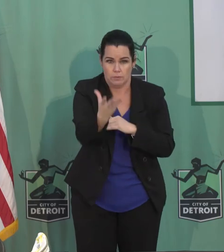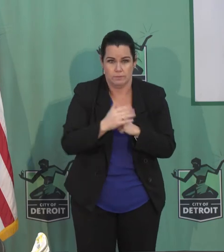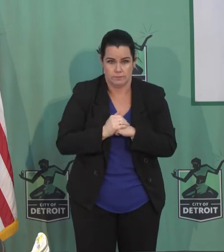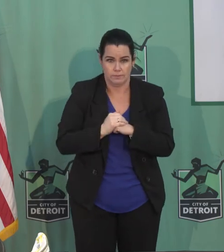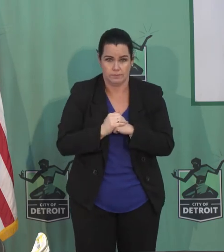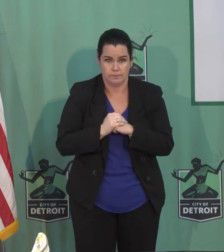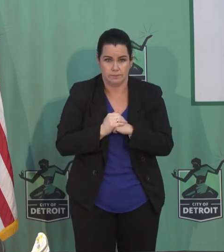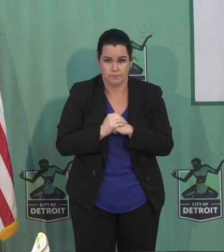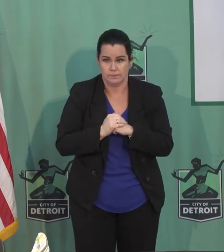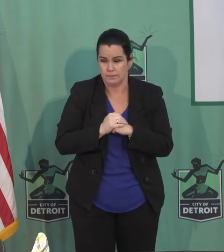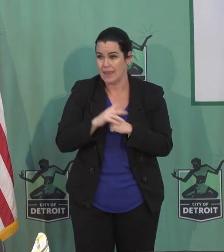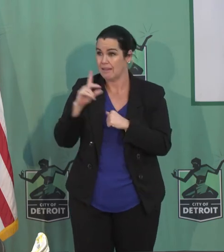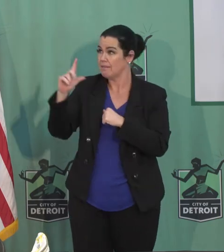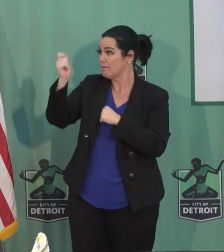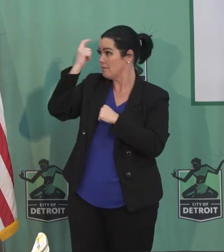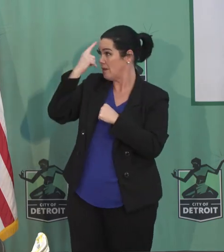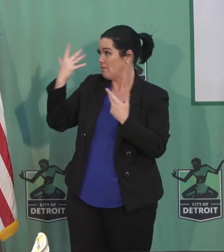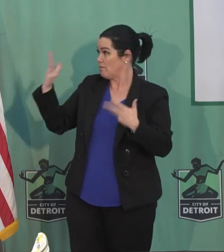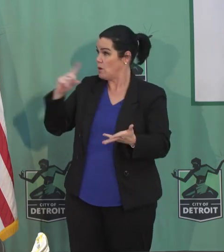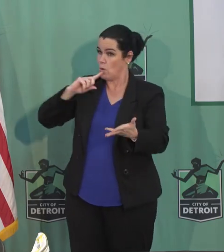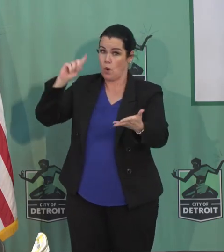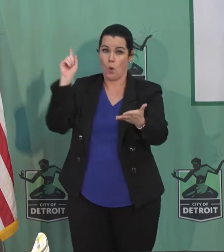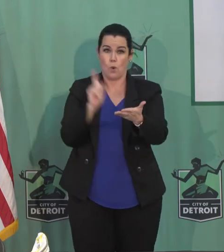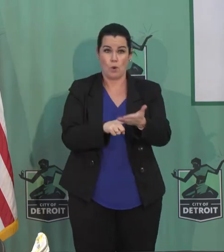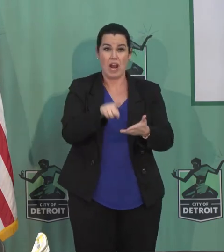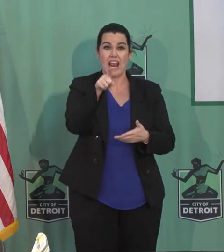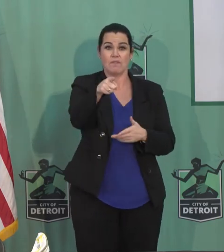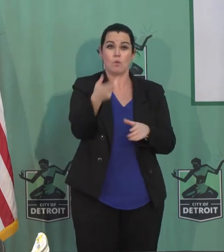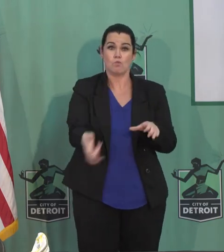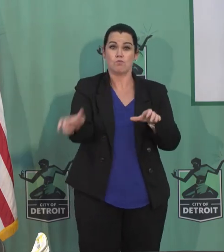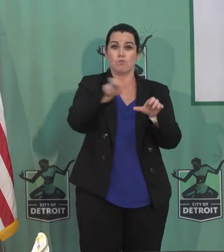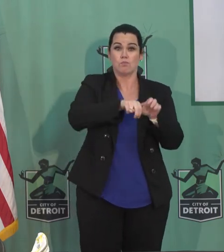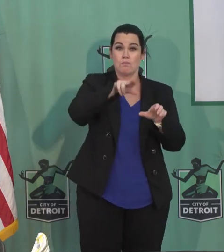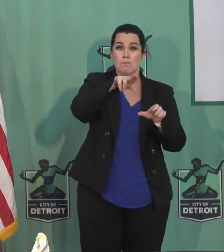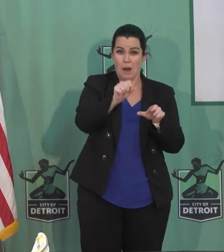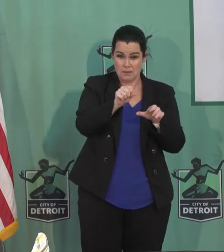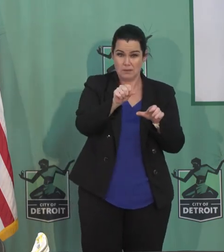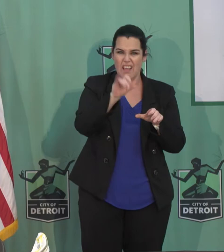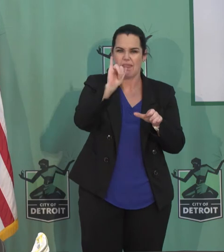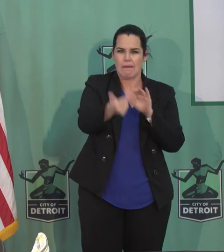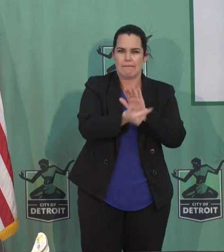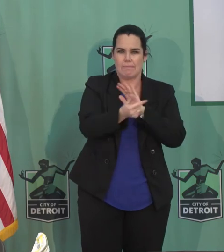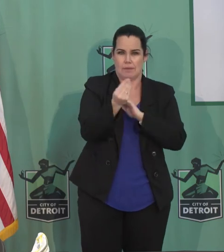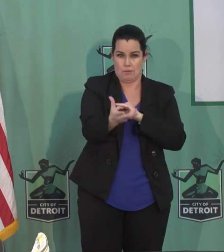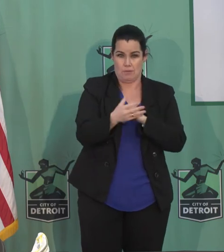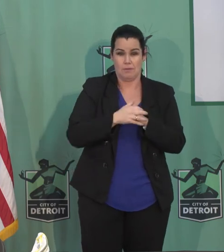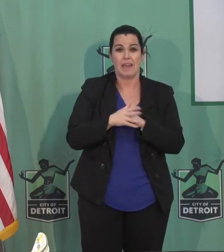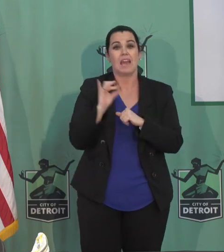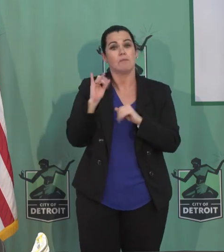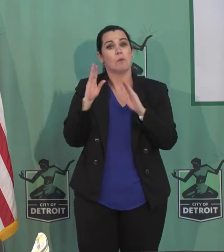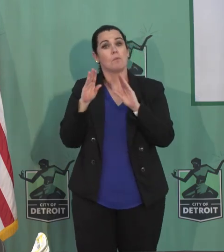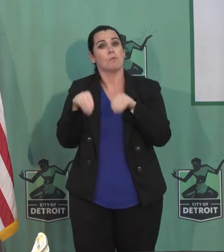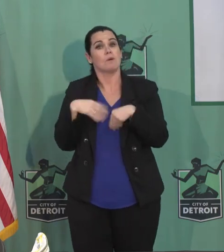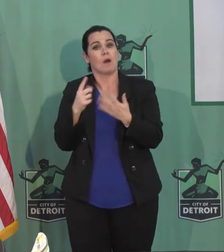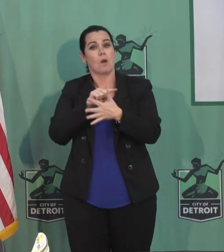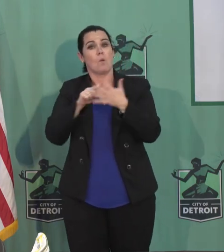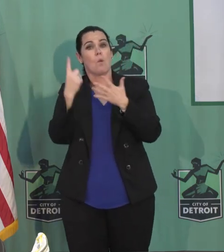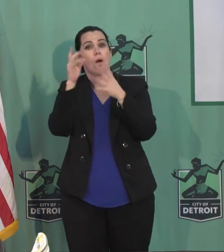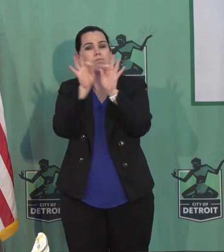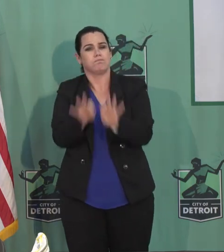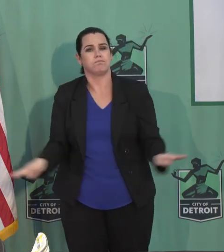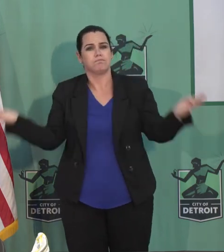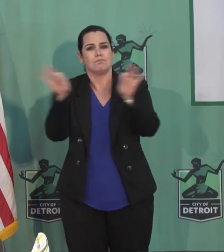governor's order for you to be on the bus if you are not providing one of the essential